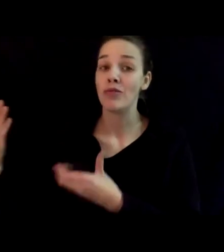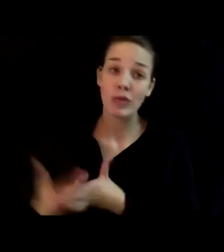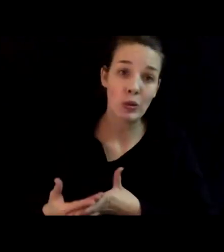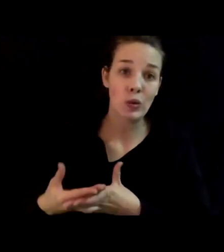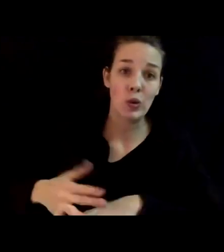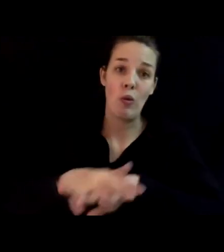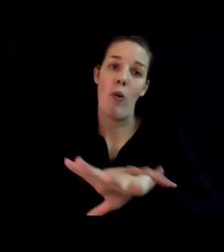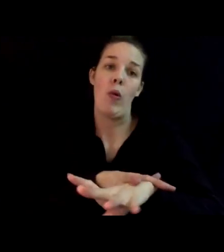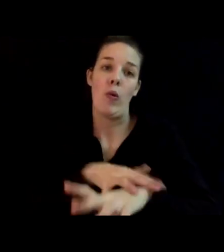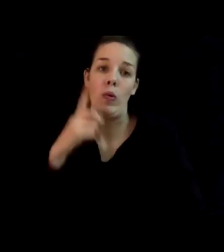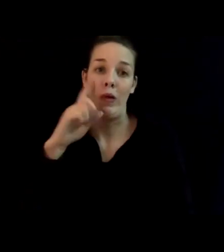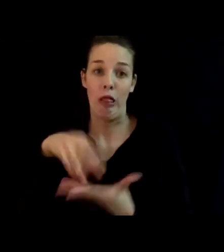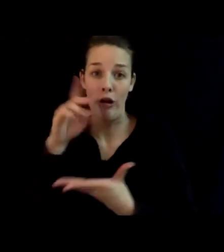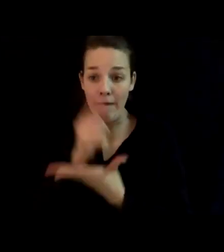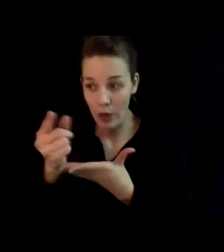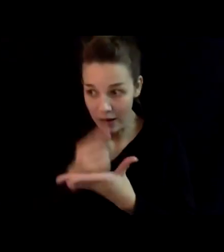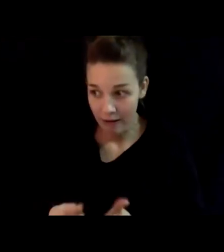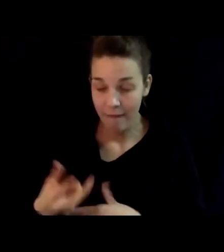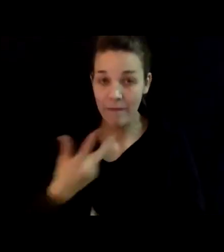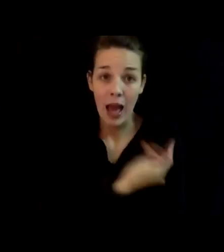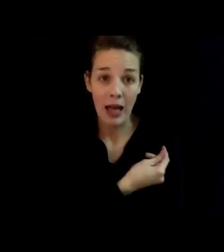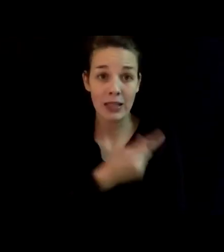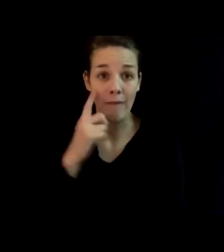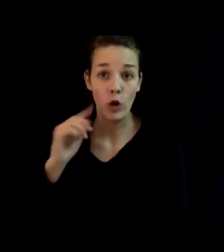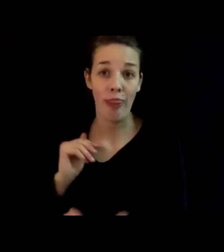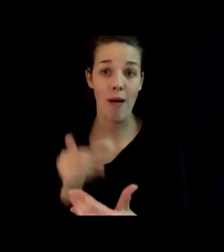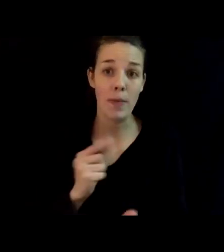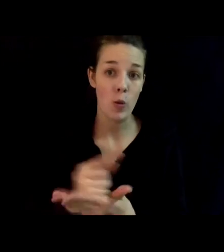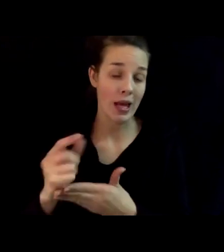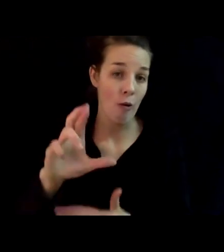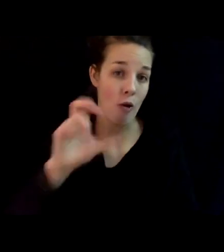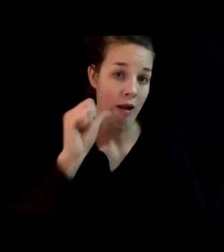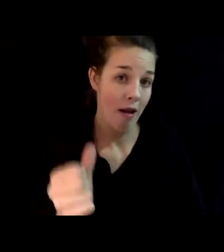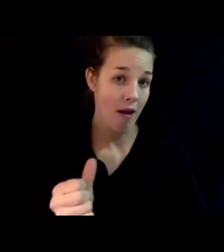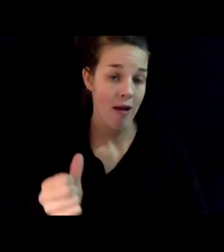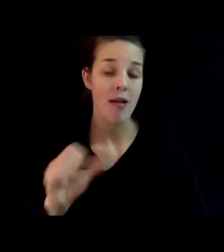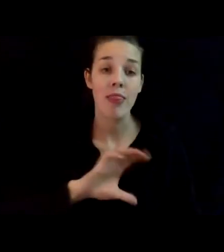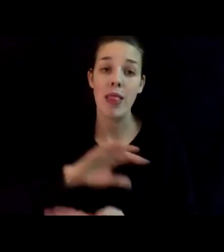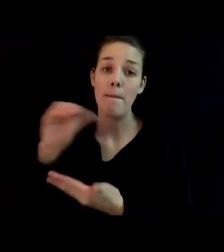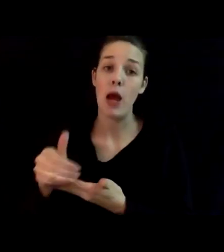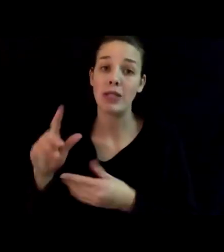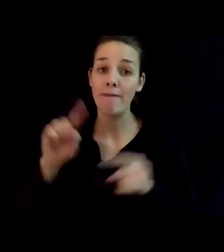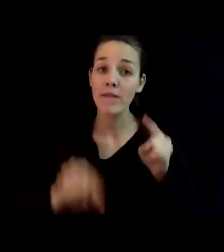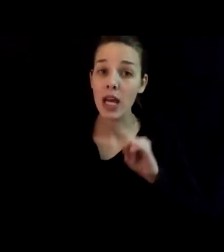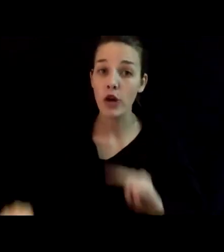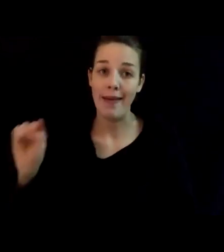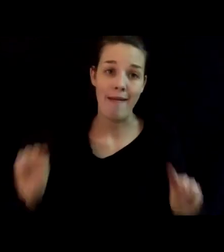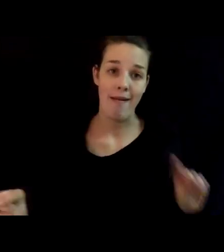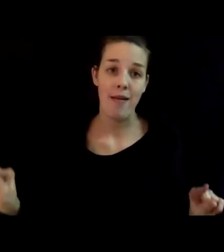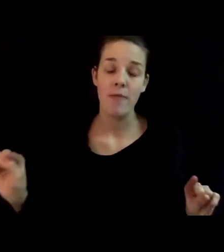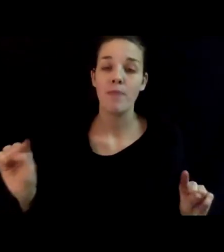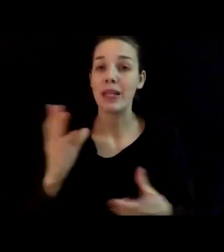We learn weekly whether or not we'll be getting vaccine for the upcoming week. The amounts have varied and in some weeks we've